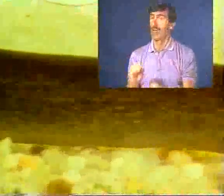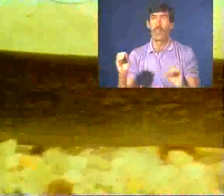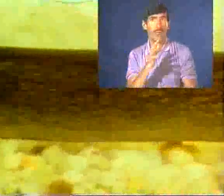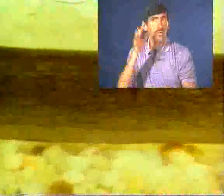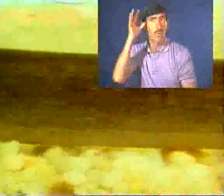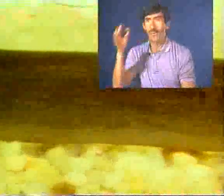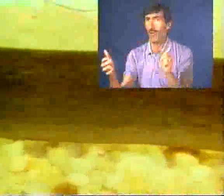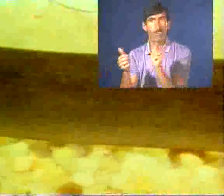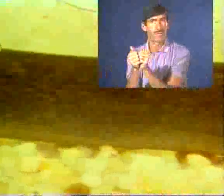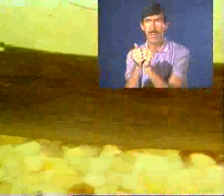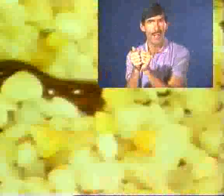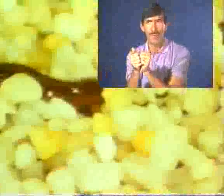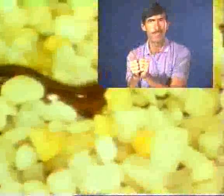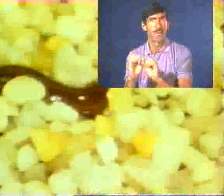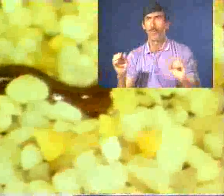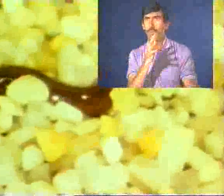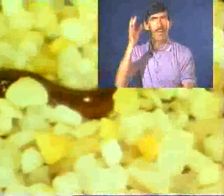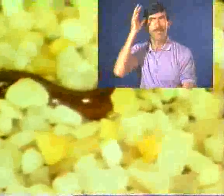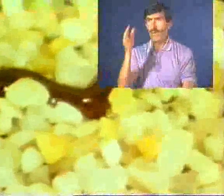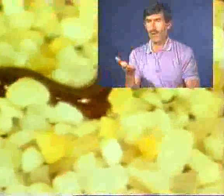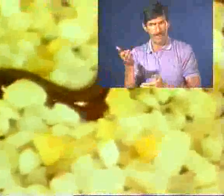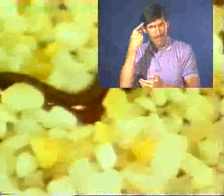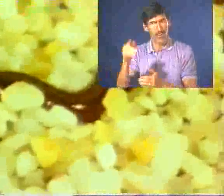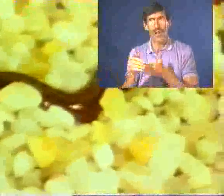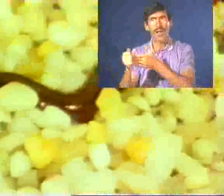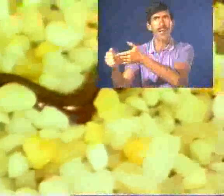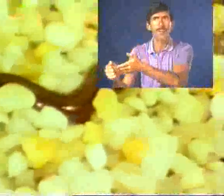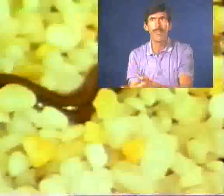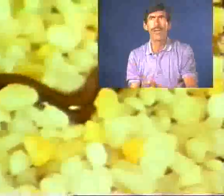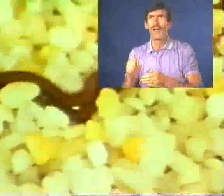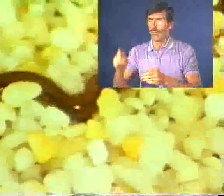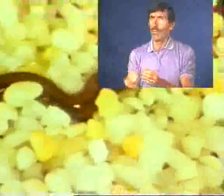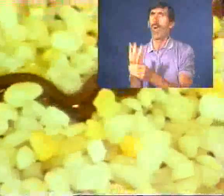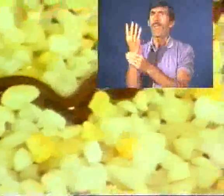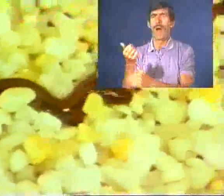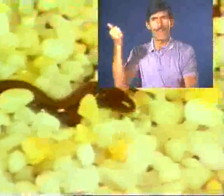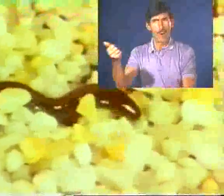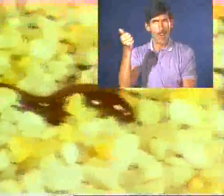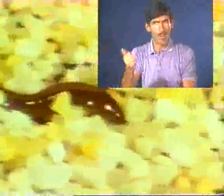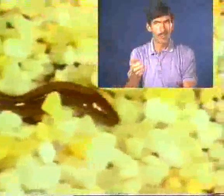There's no adult beside them, no parent round to guide them, they have to grow up on their own.